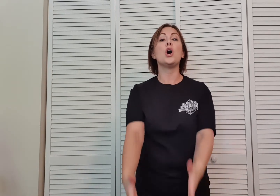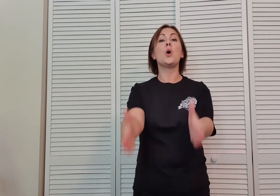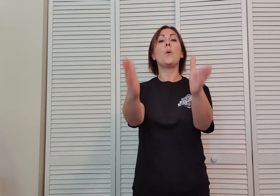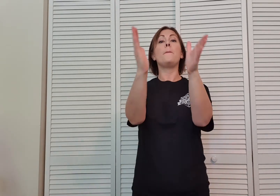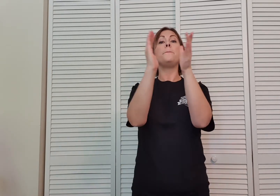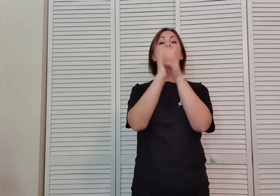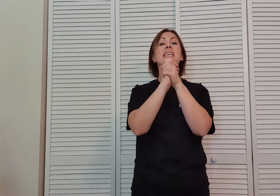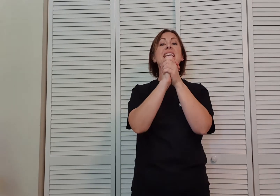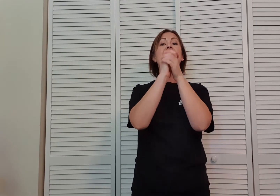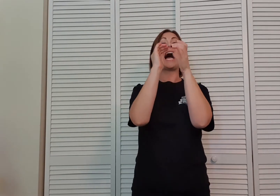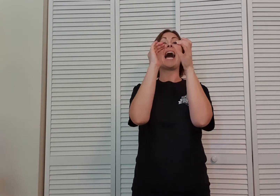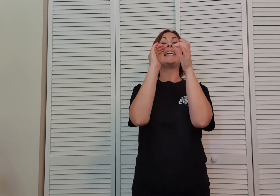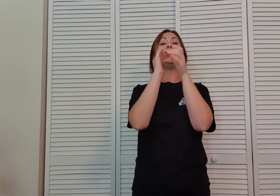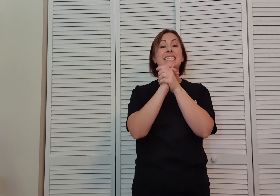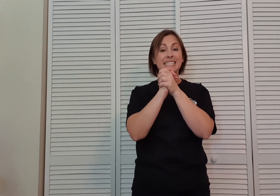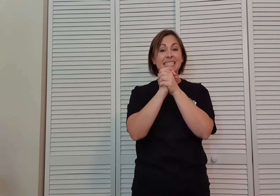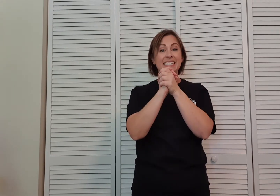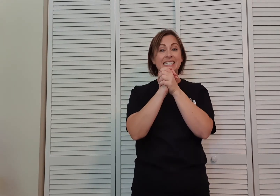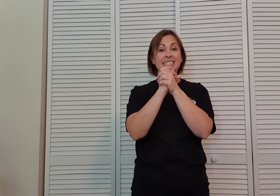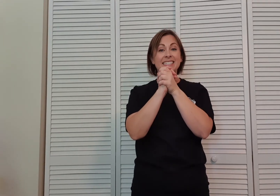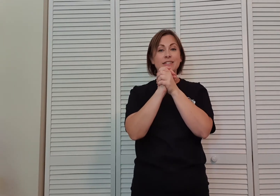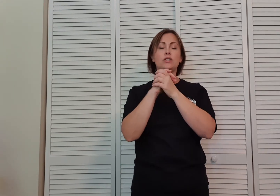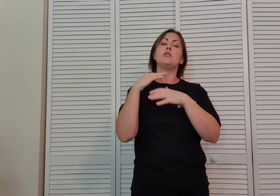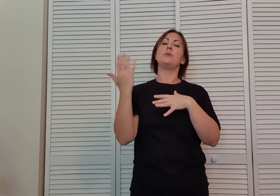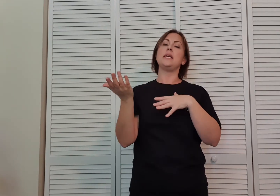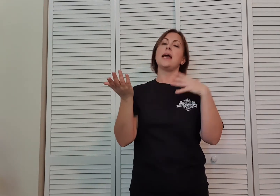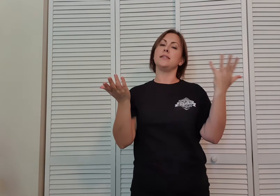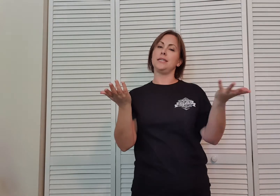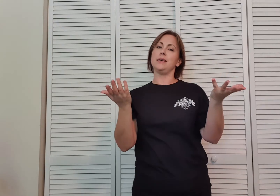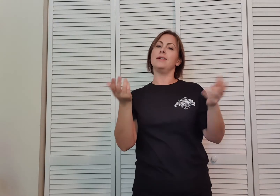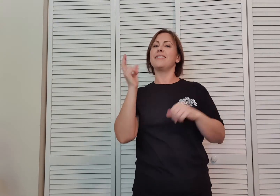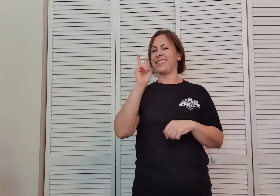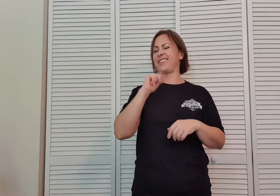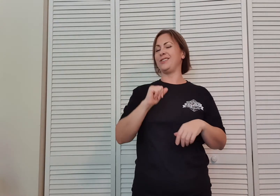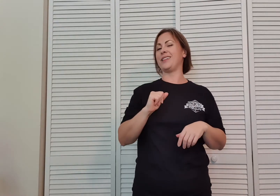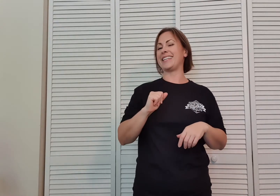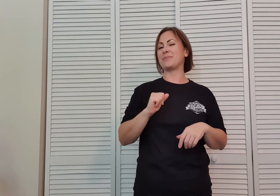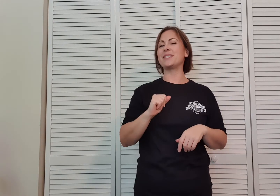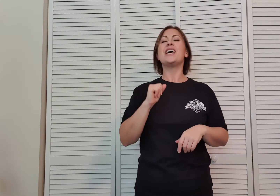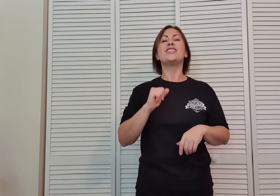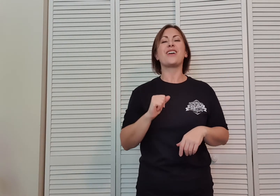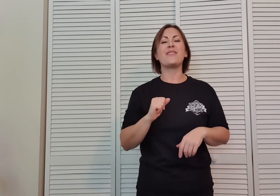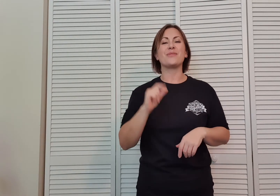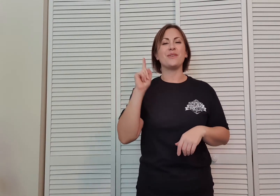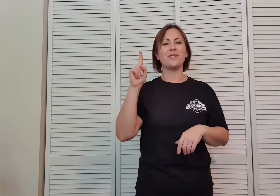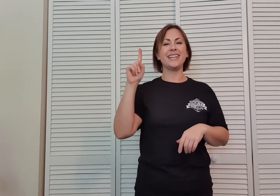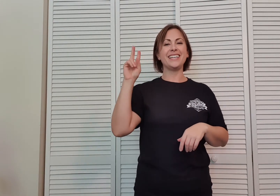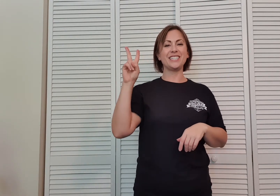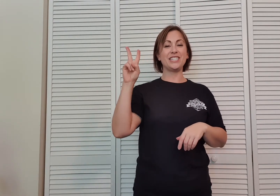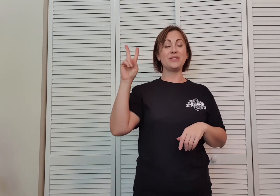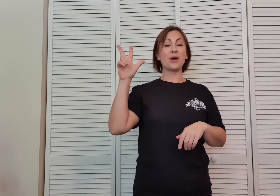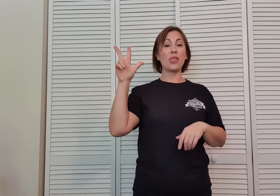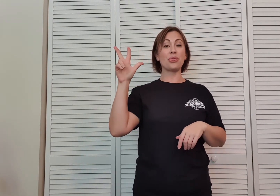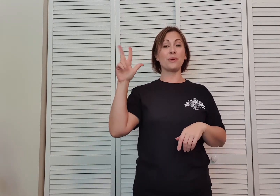P I T. So just P and T get like two classes. Try it with me. One, two, three.